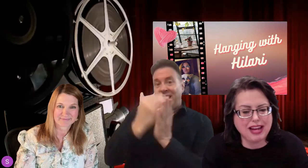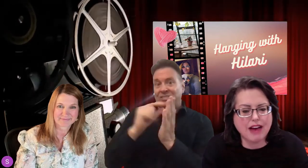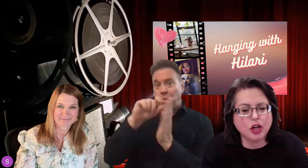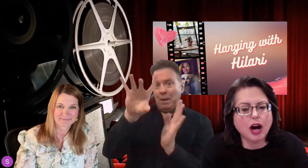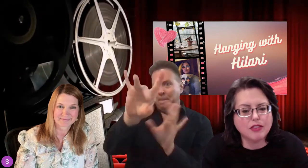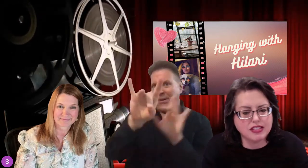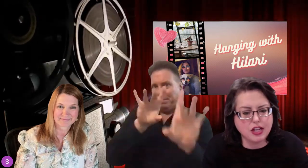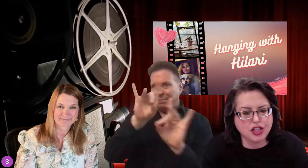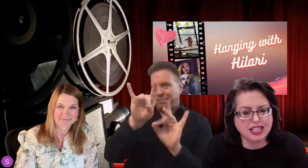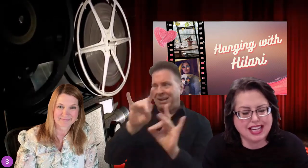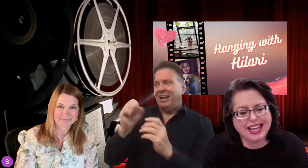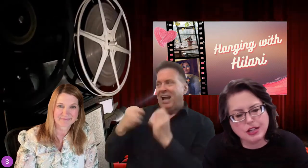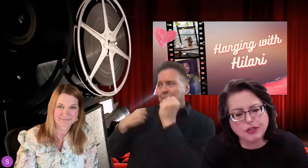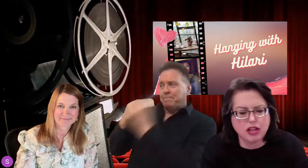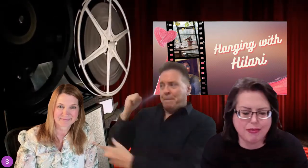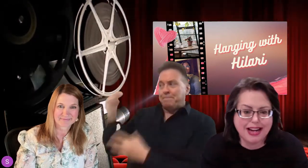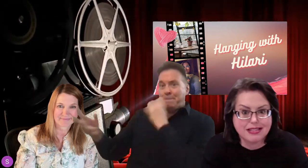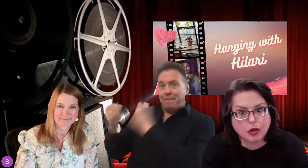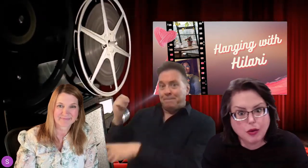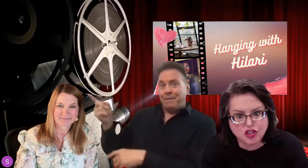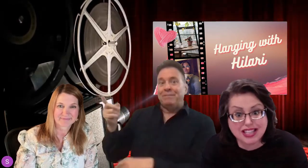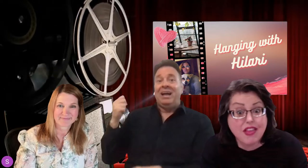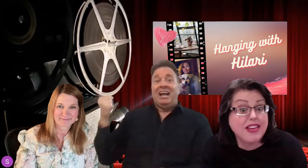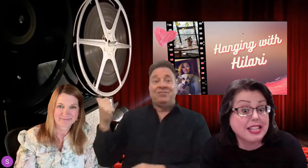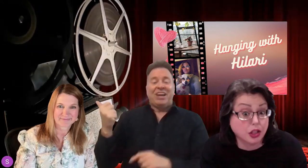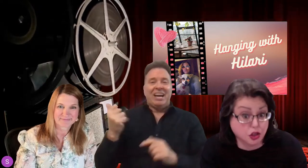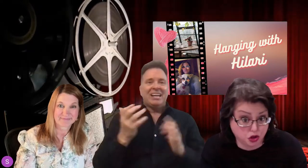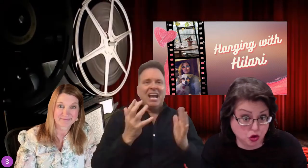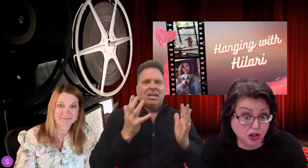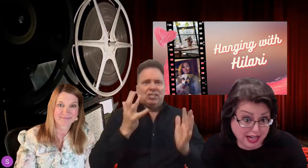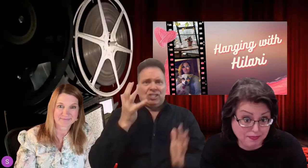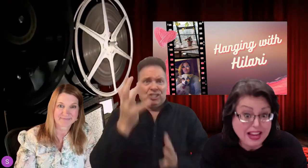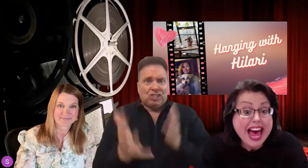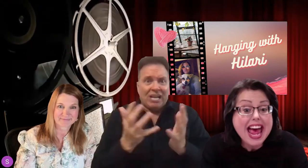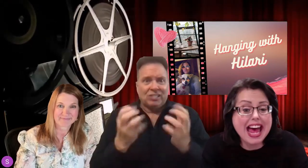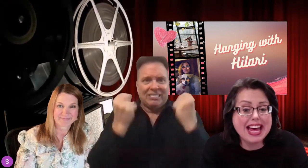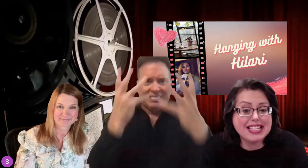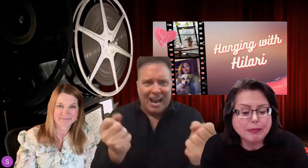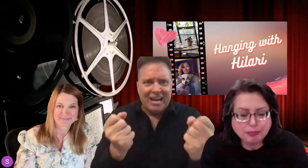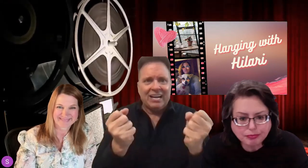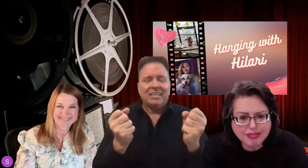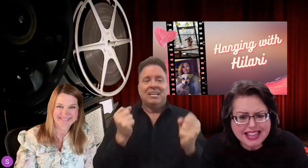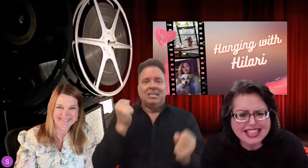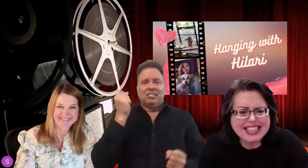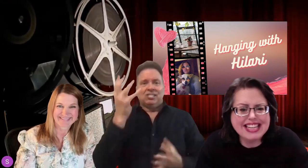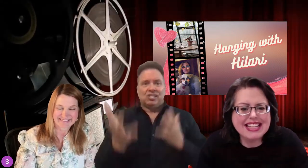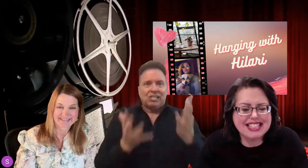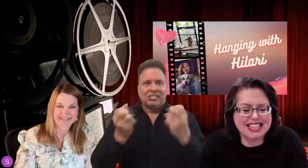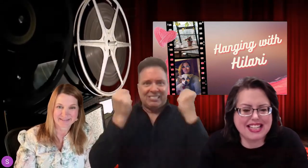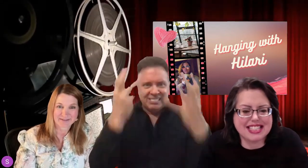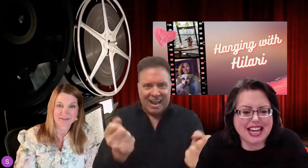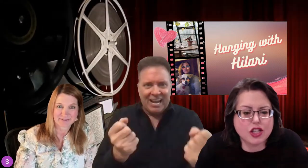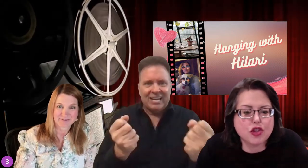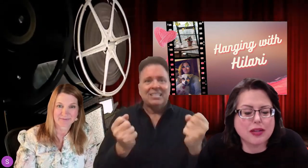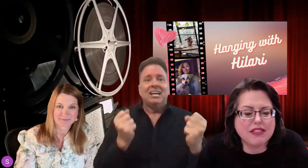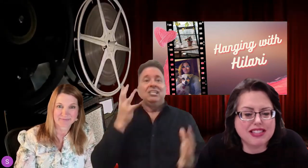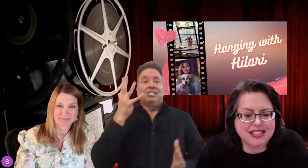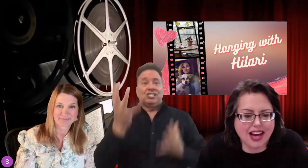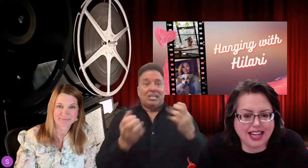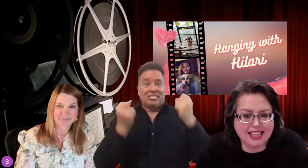And, we have a conversation. And, I interview them and ask them a question. And, then they tell a story. And, the contestant has to catch three of the signs